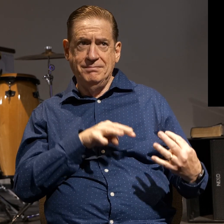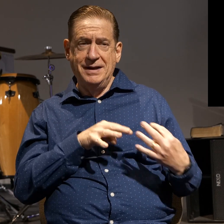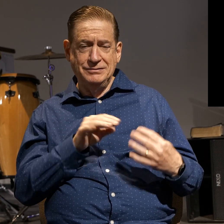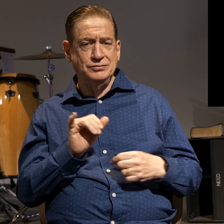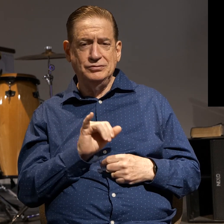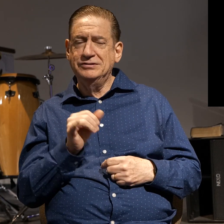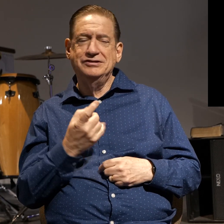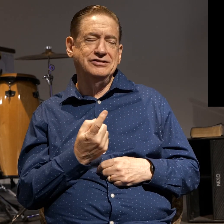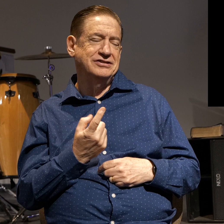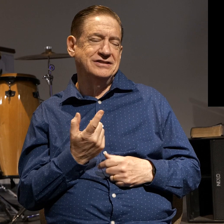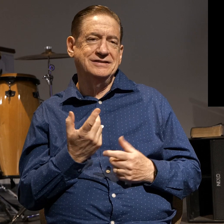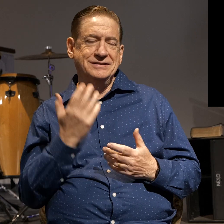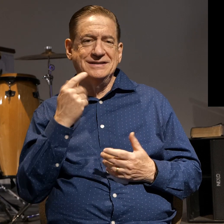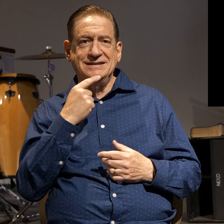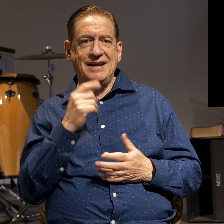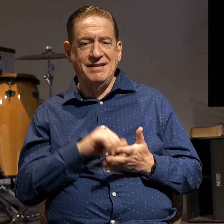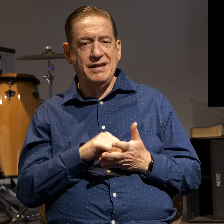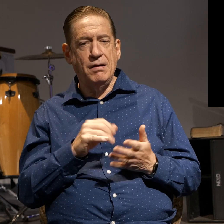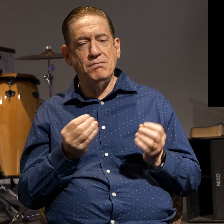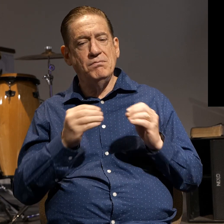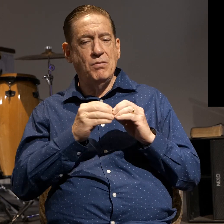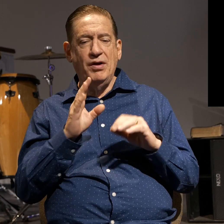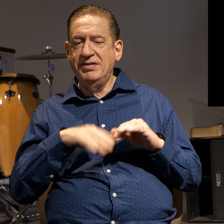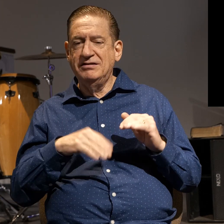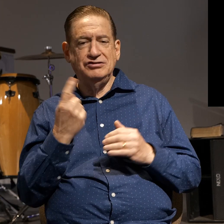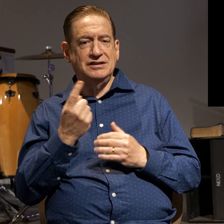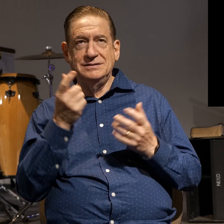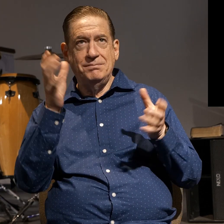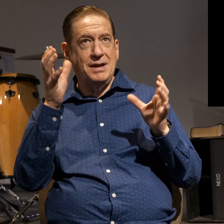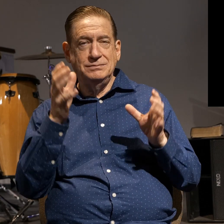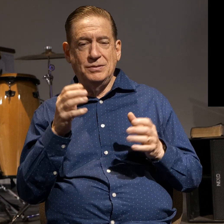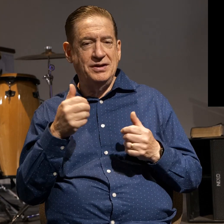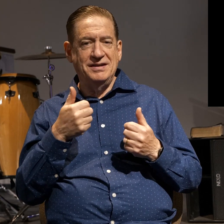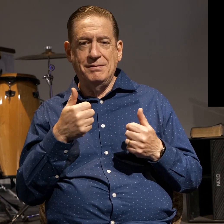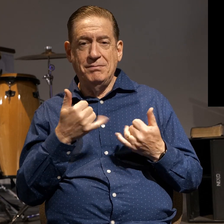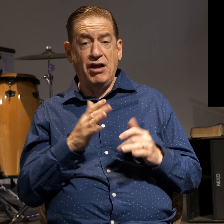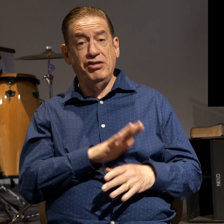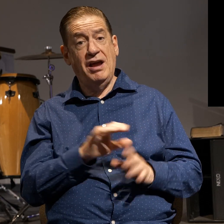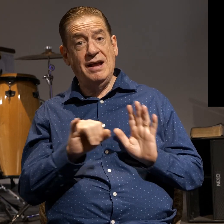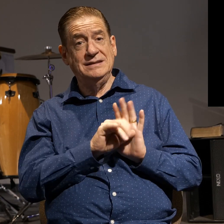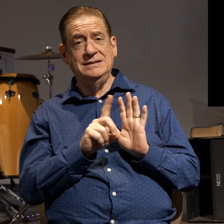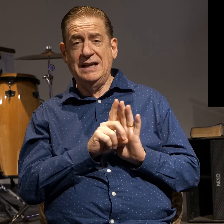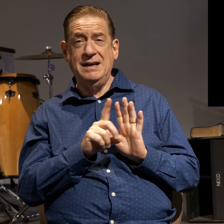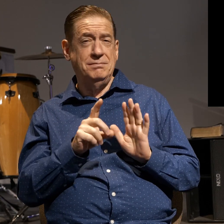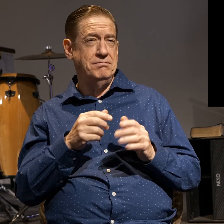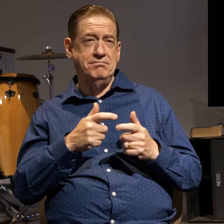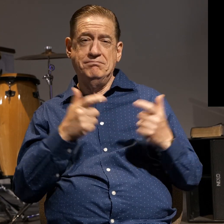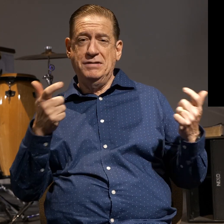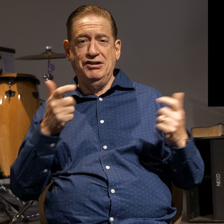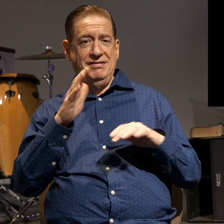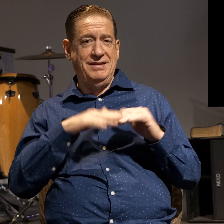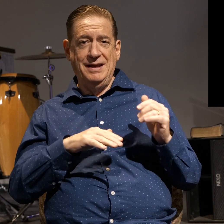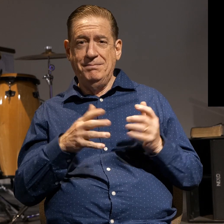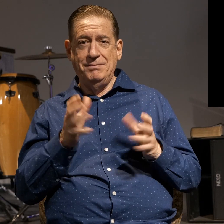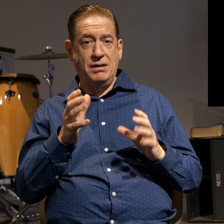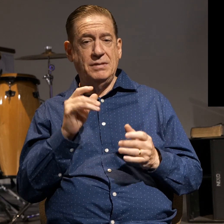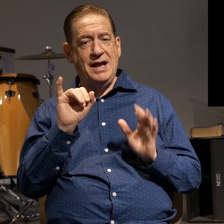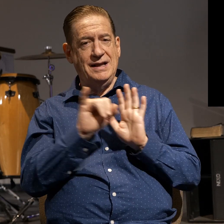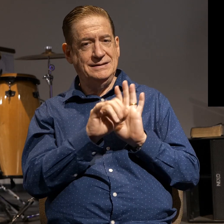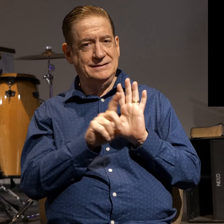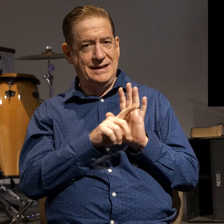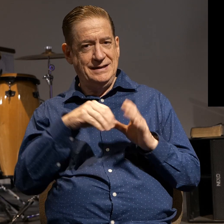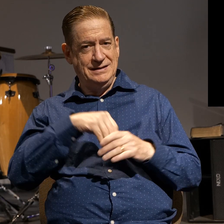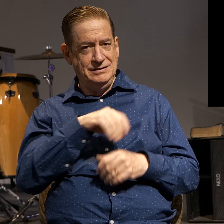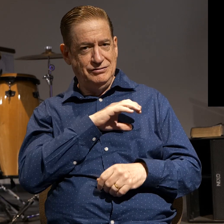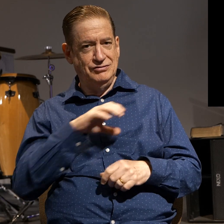just saying that they're more than just basketball players. Your identity is way bigger than just basketball and your identity is in Christ.